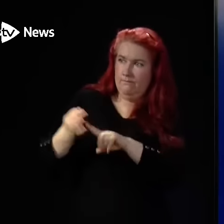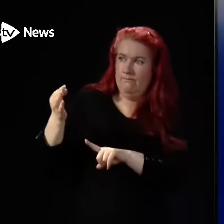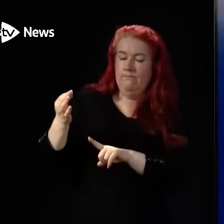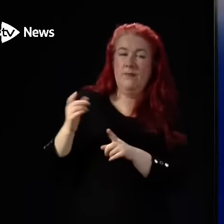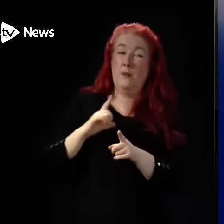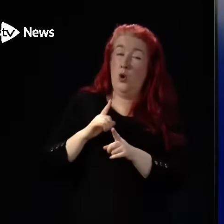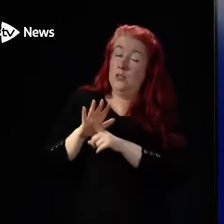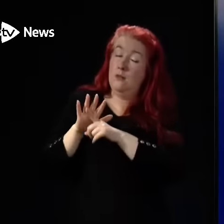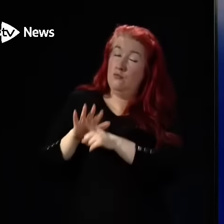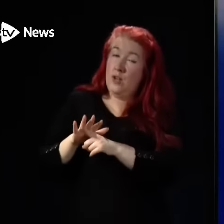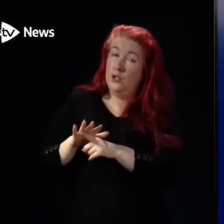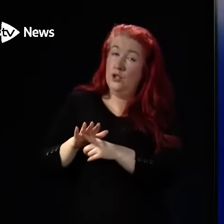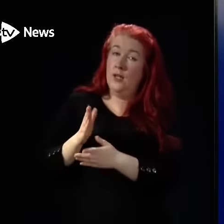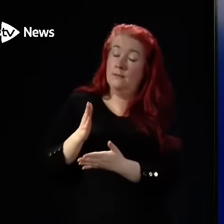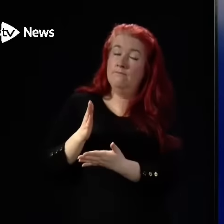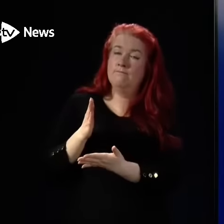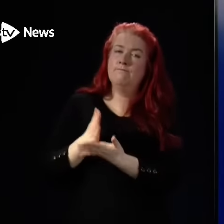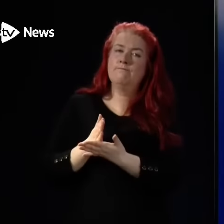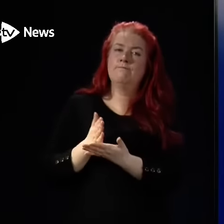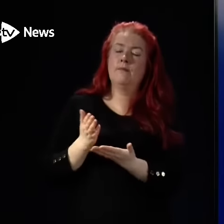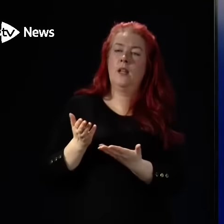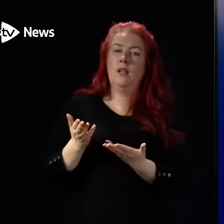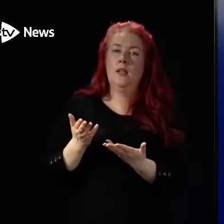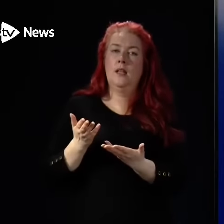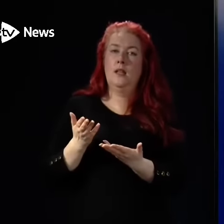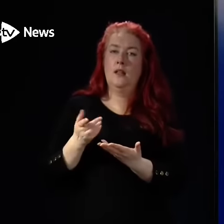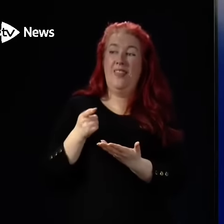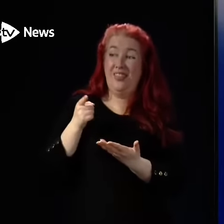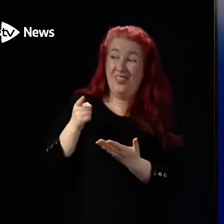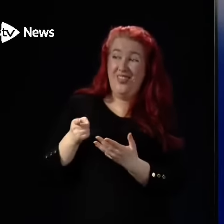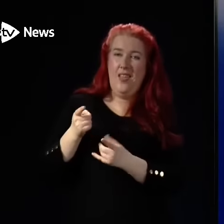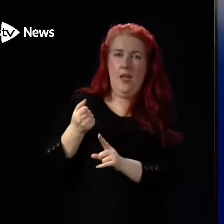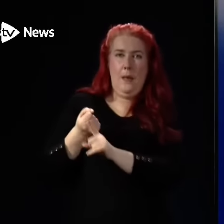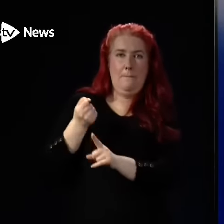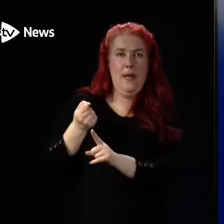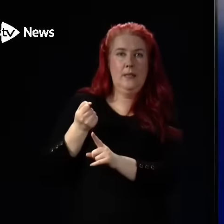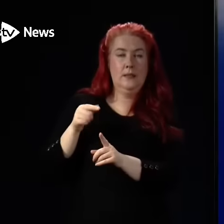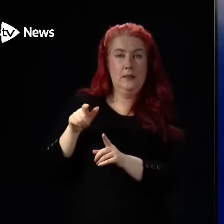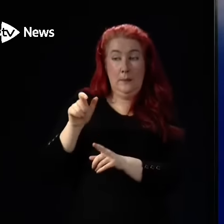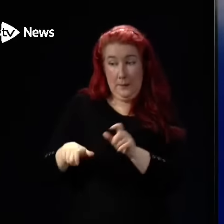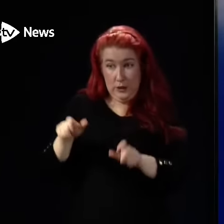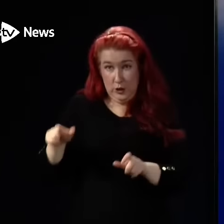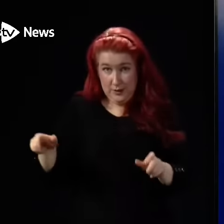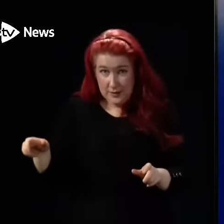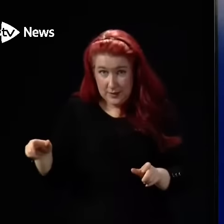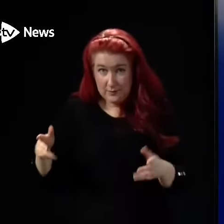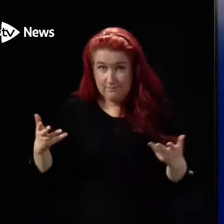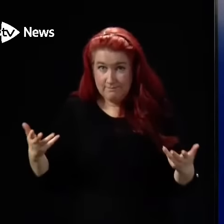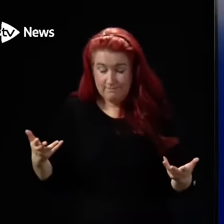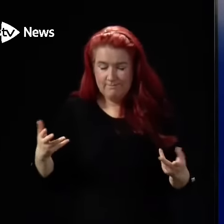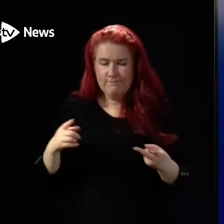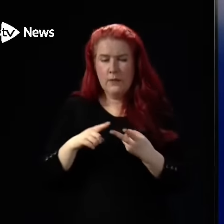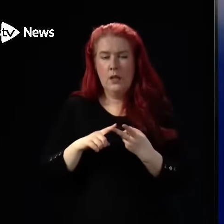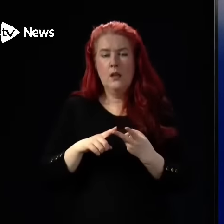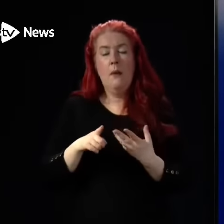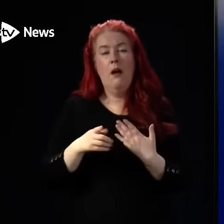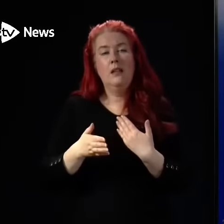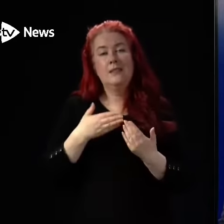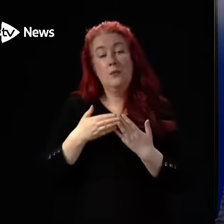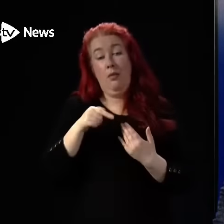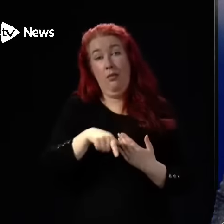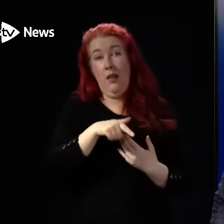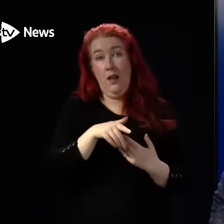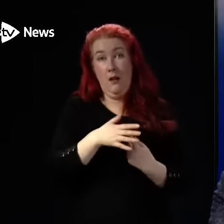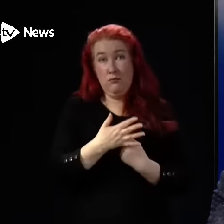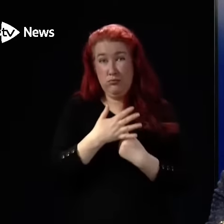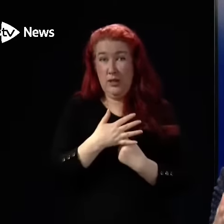these pressures, first and foremost, they are impacting on patients. But dealing with pressures like that also,